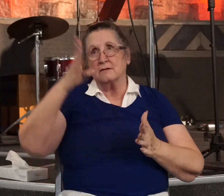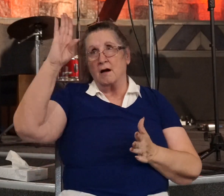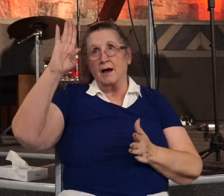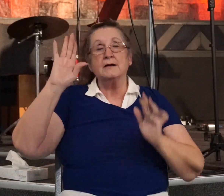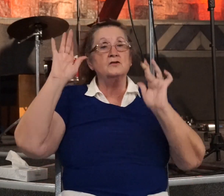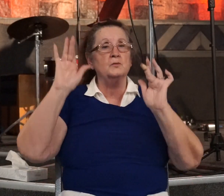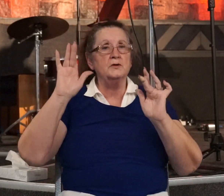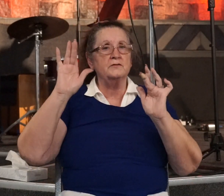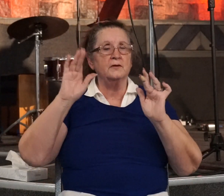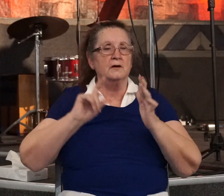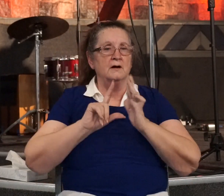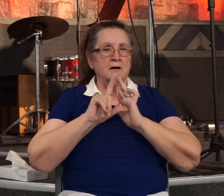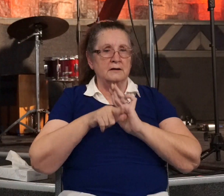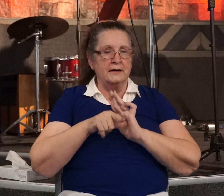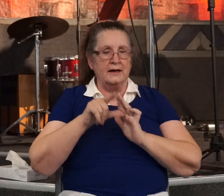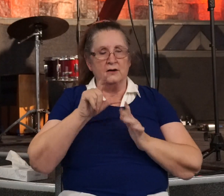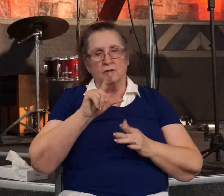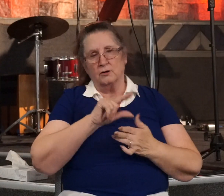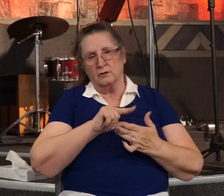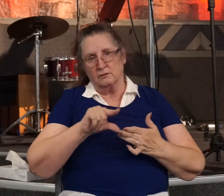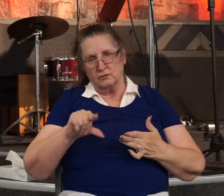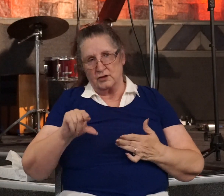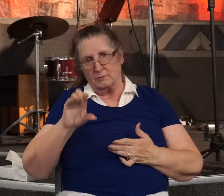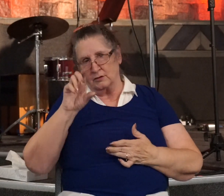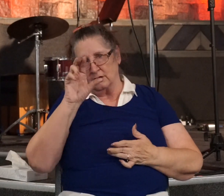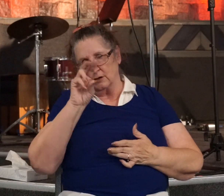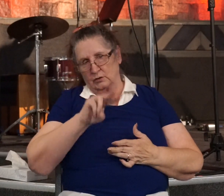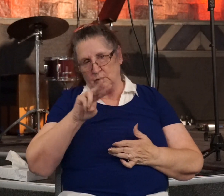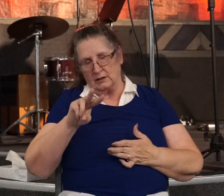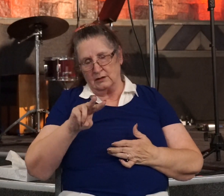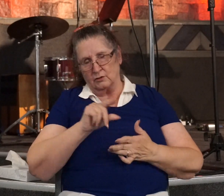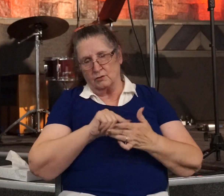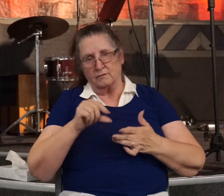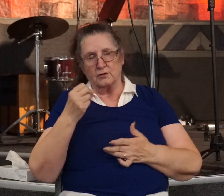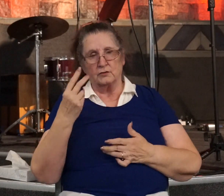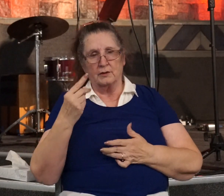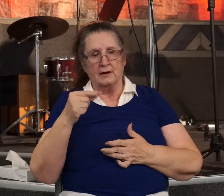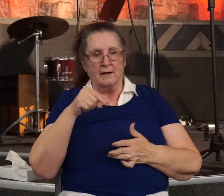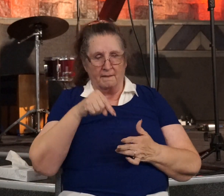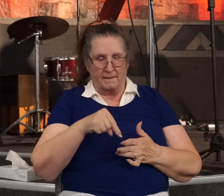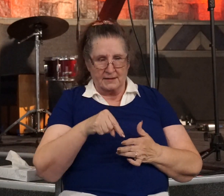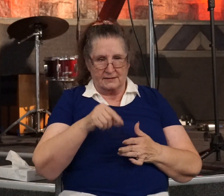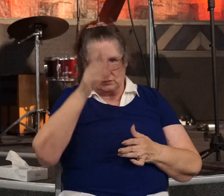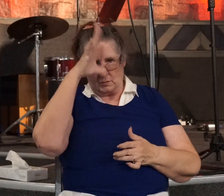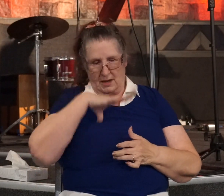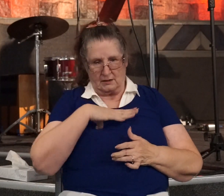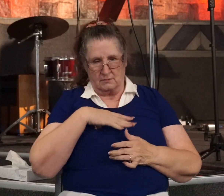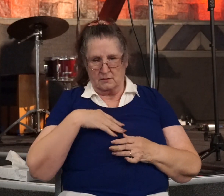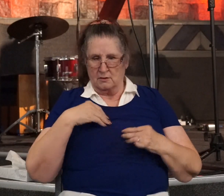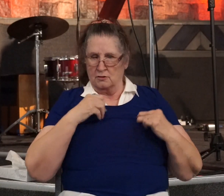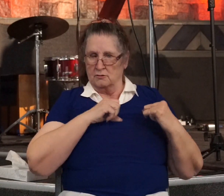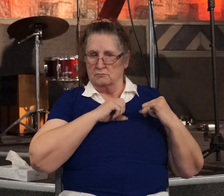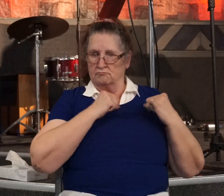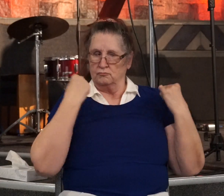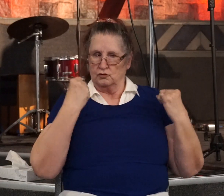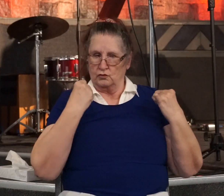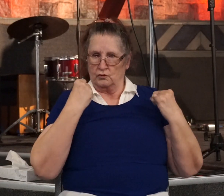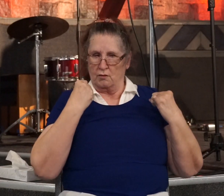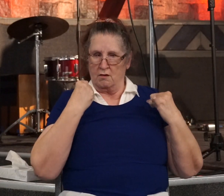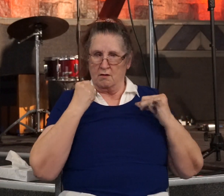chapter 22, verse 12, Paul tells us that this Ananias was a devout man according to the law. Having a